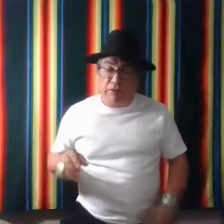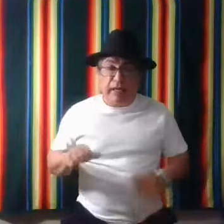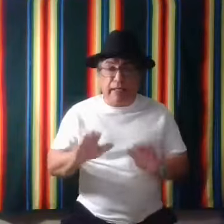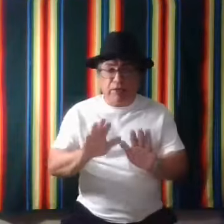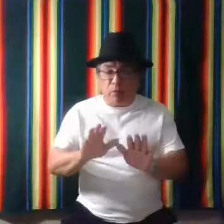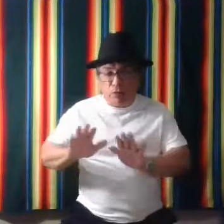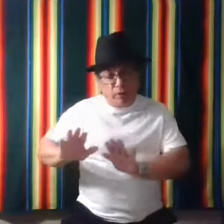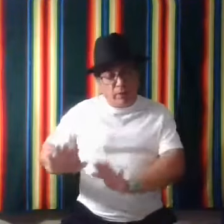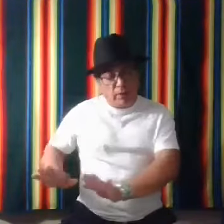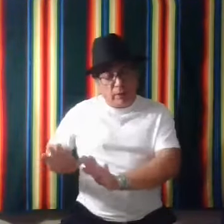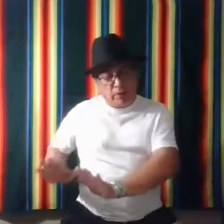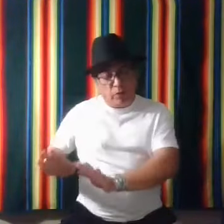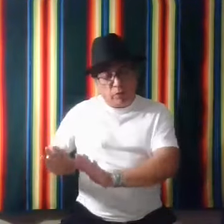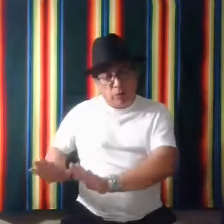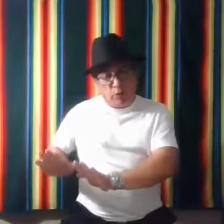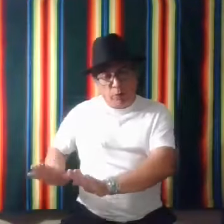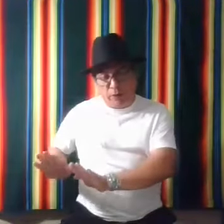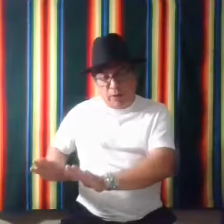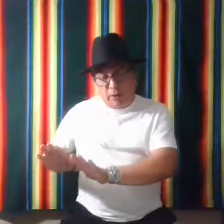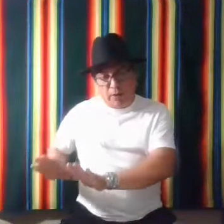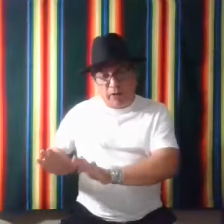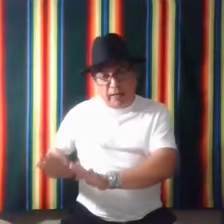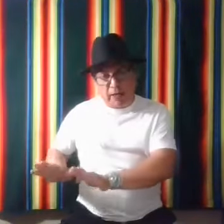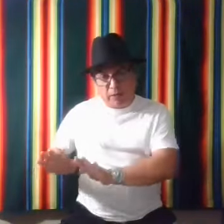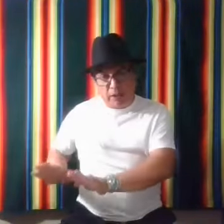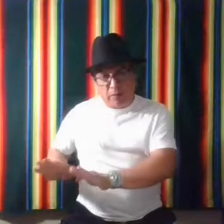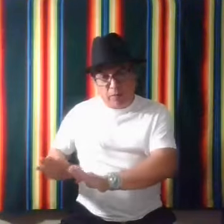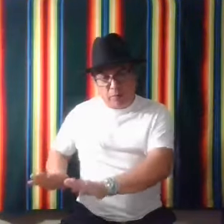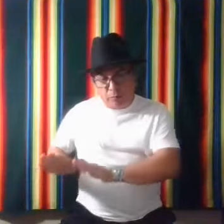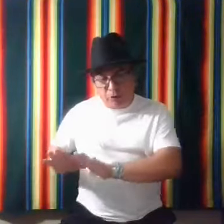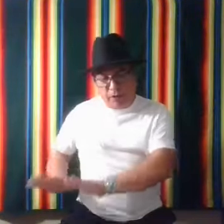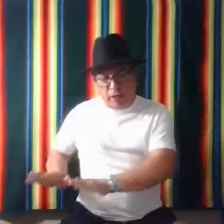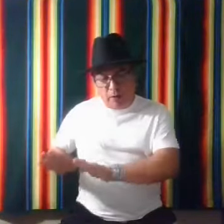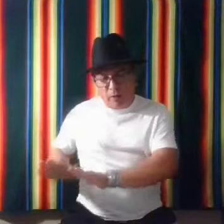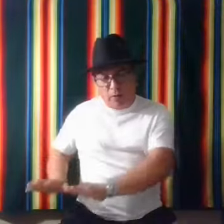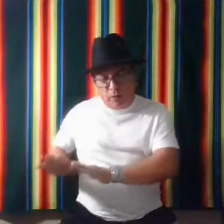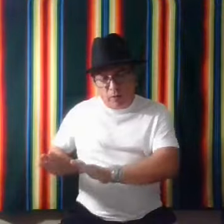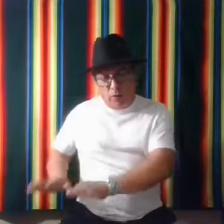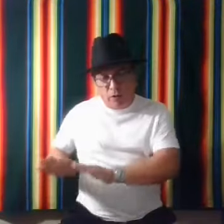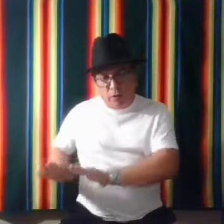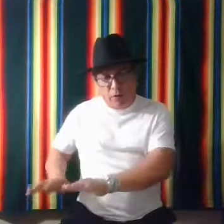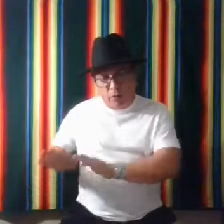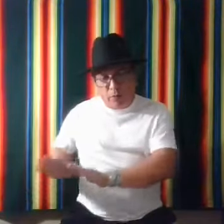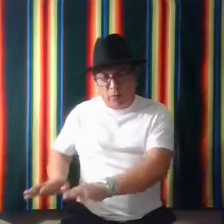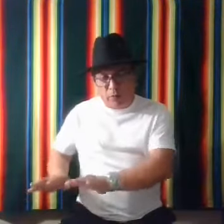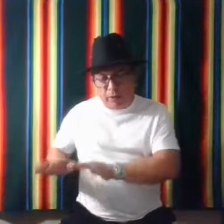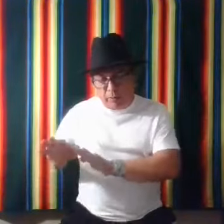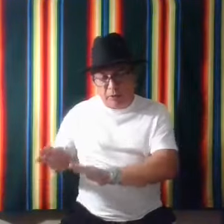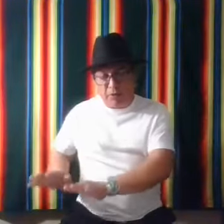staying somewhere. You would, you would put your hands by pushing down. One, two, three. That means you're